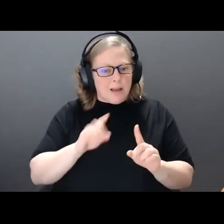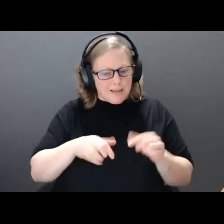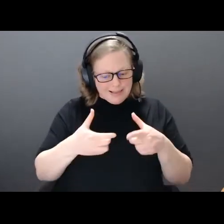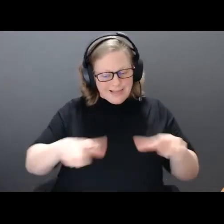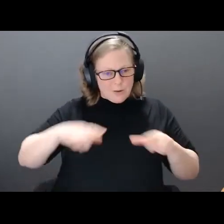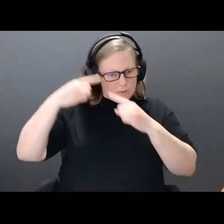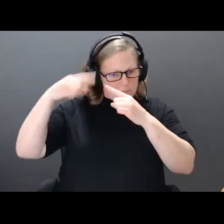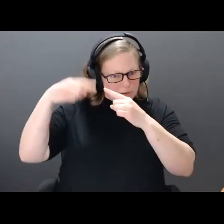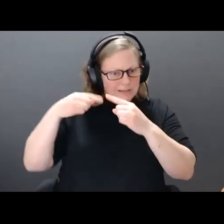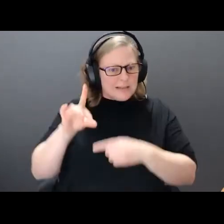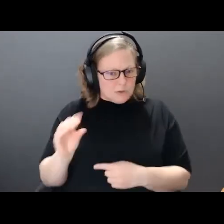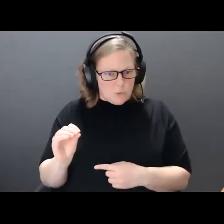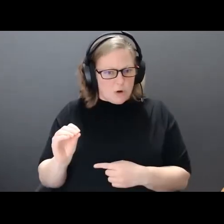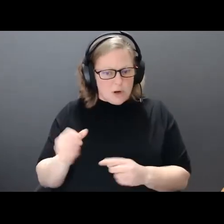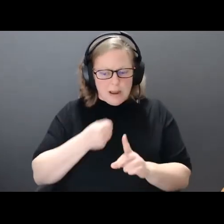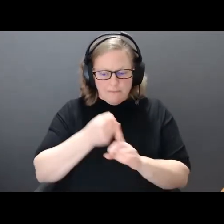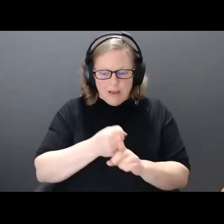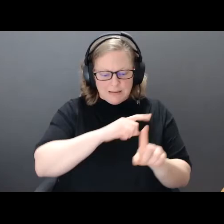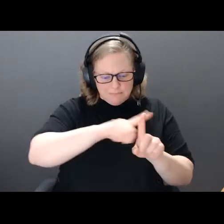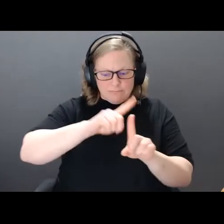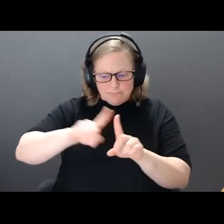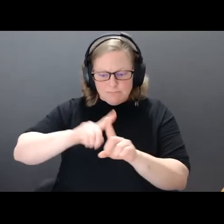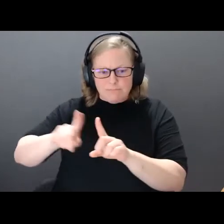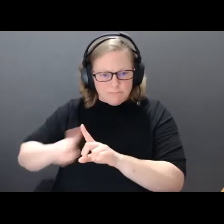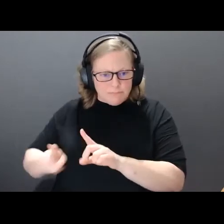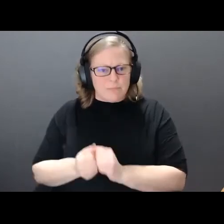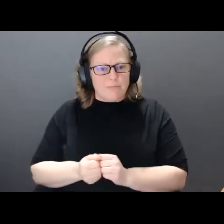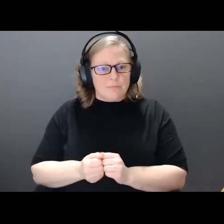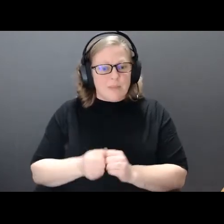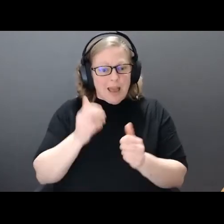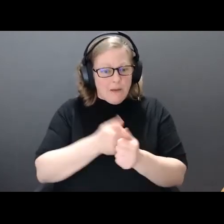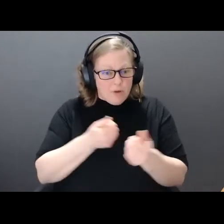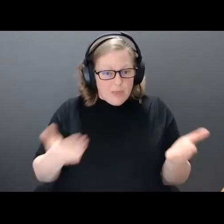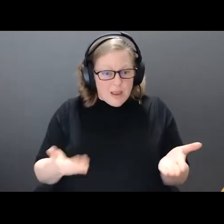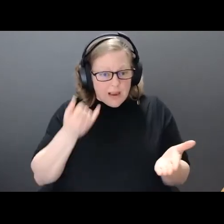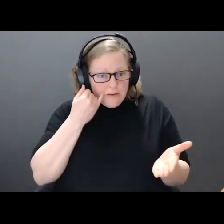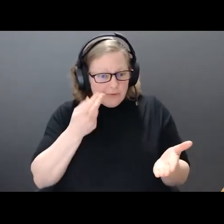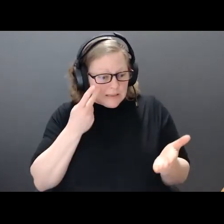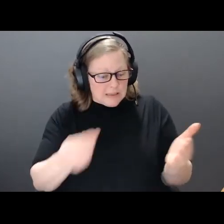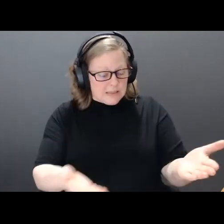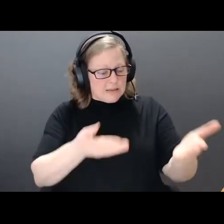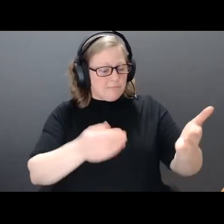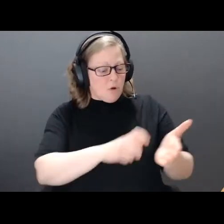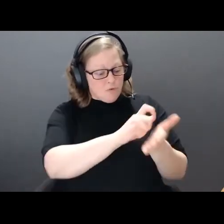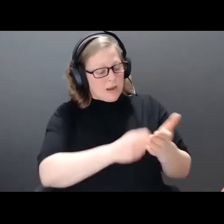that. Everything in this world, whether it is given to me written or orally,